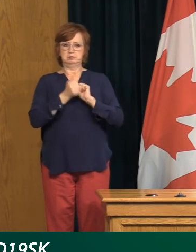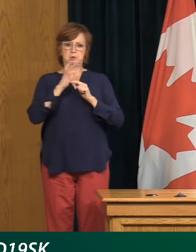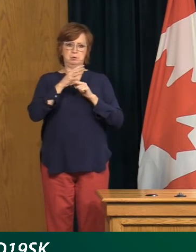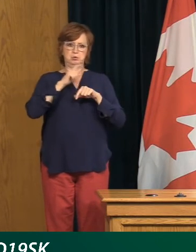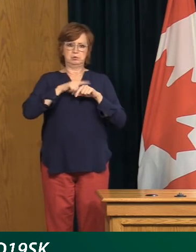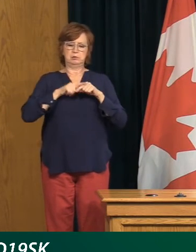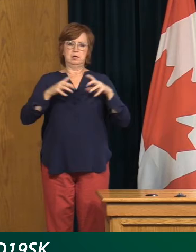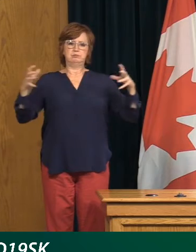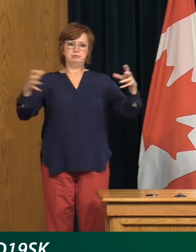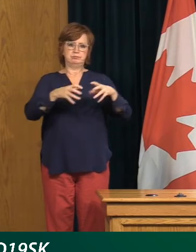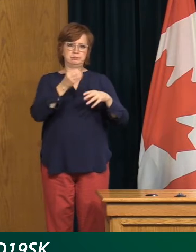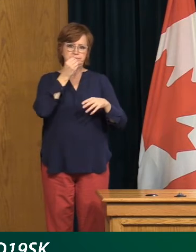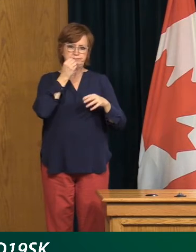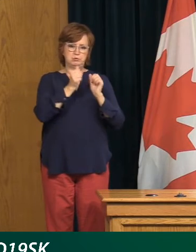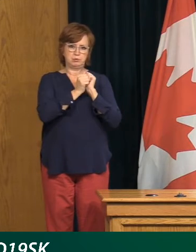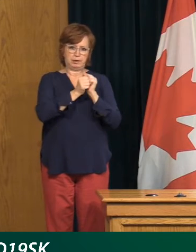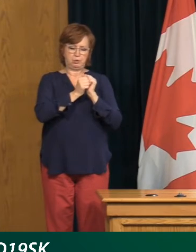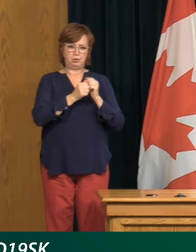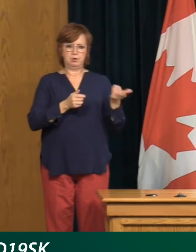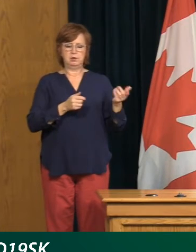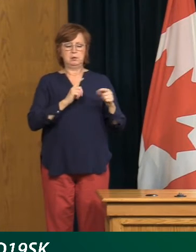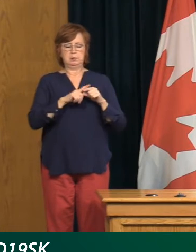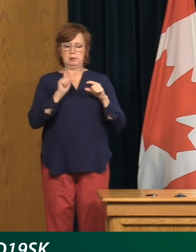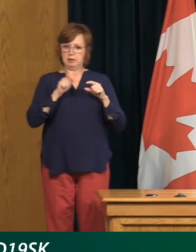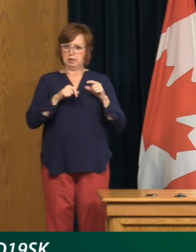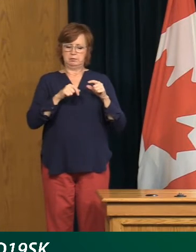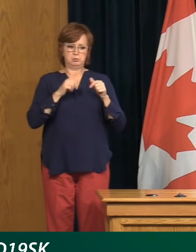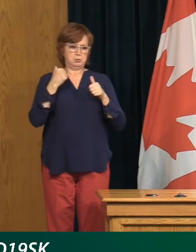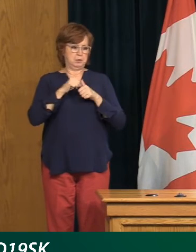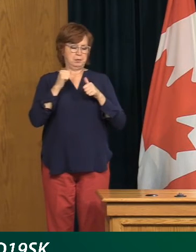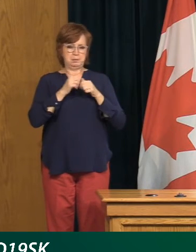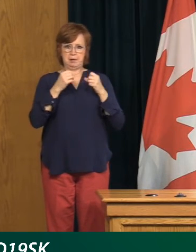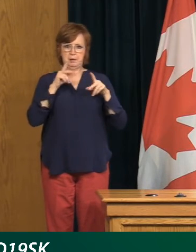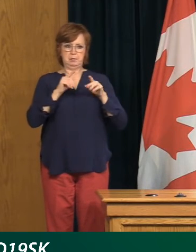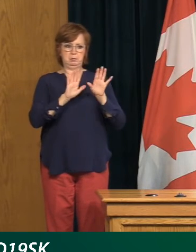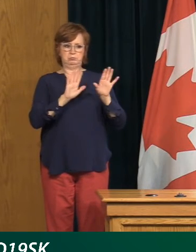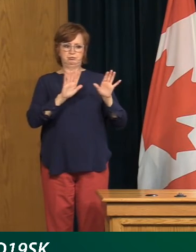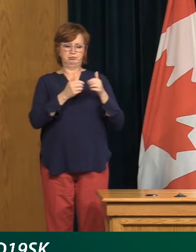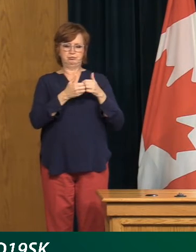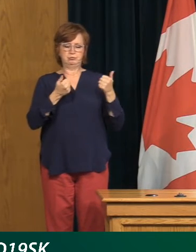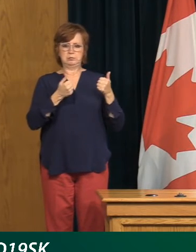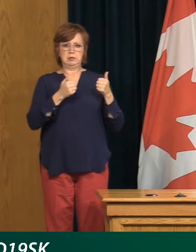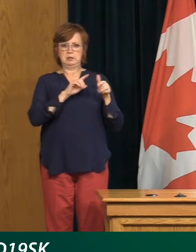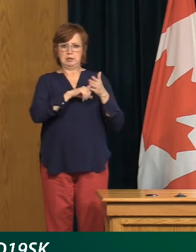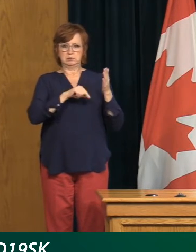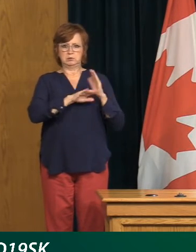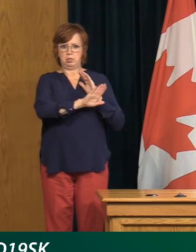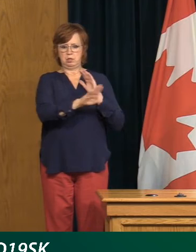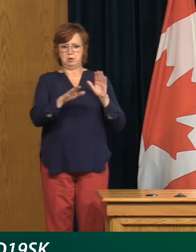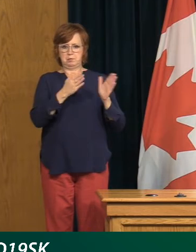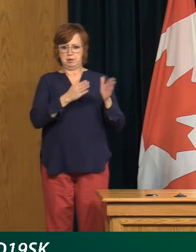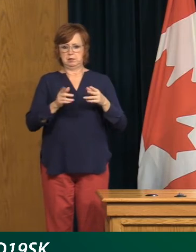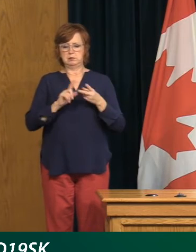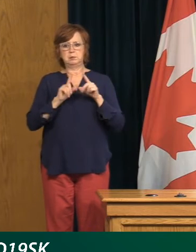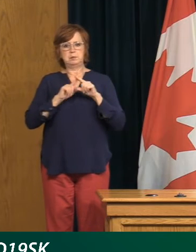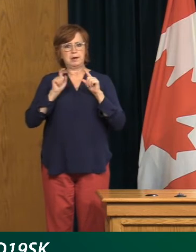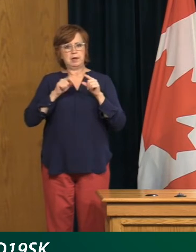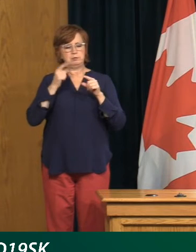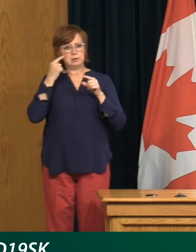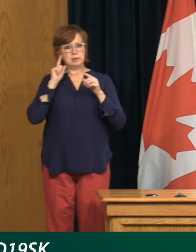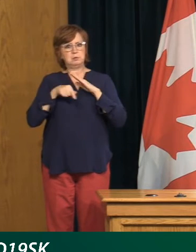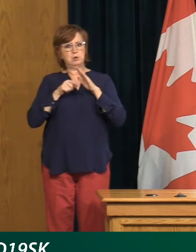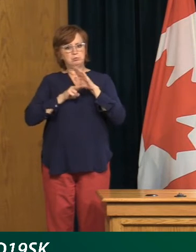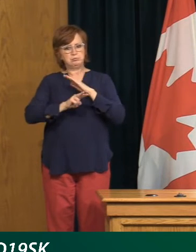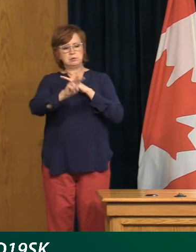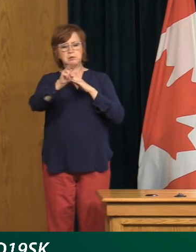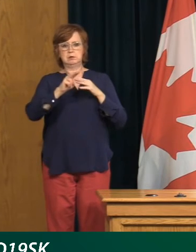as we move forward, we really have to be cautious about any event. And where you can have a smaller event rather than a larger